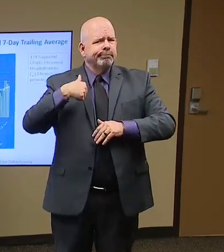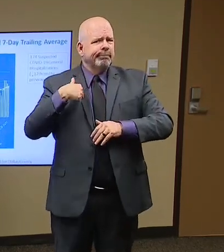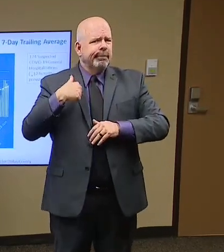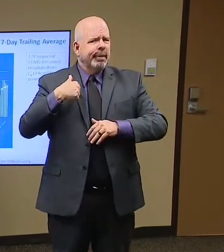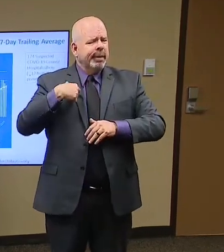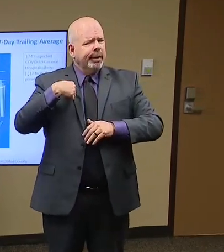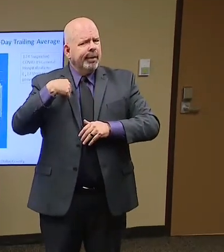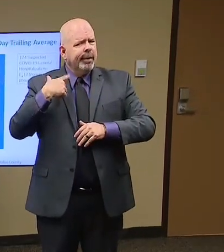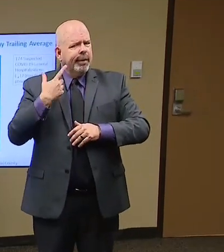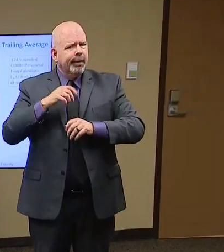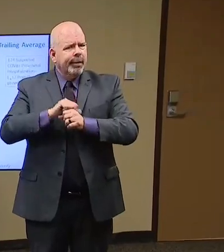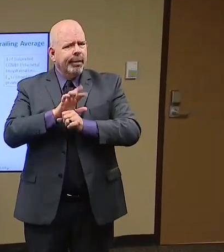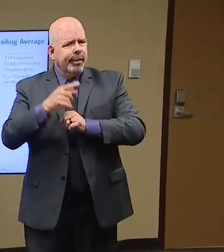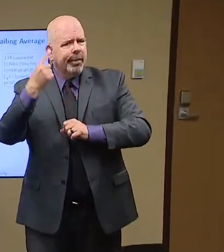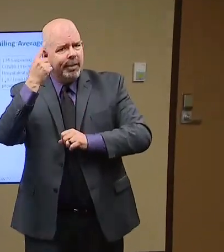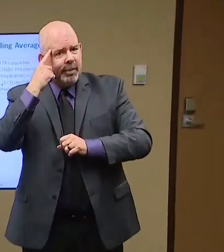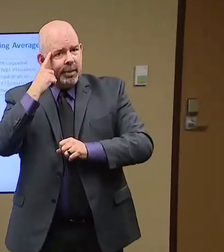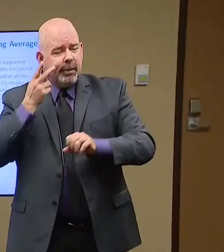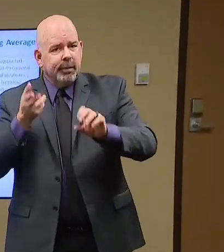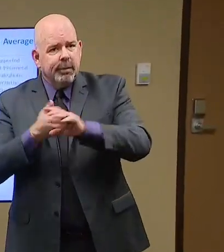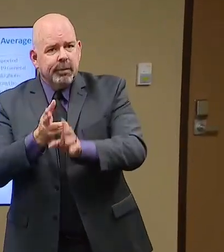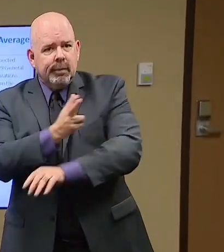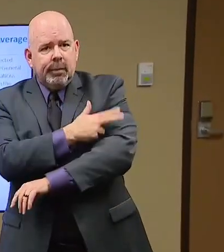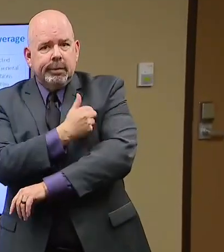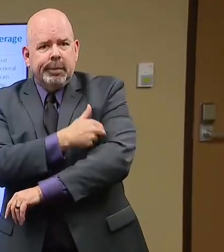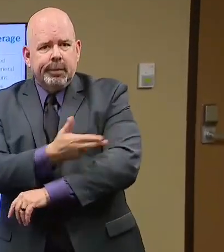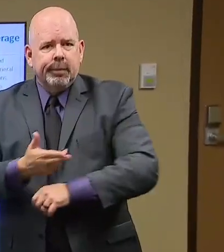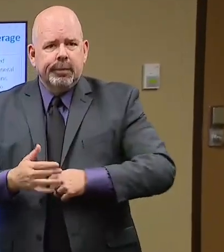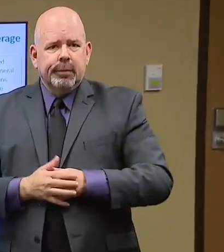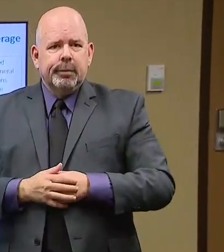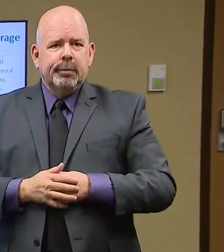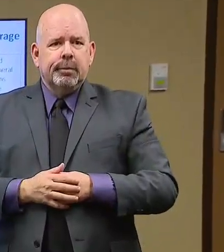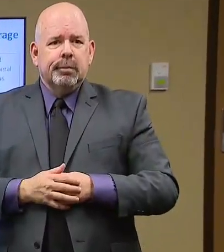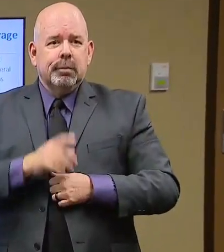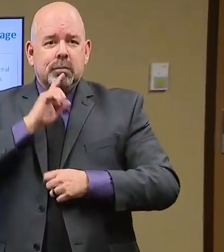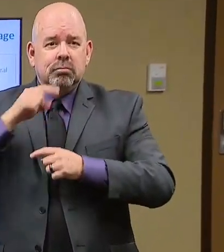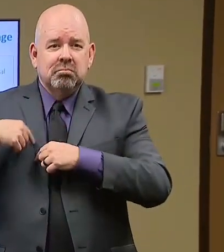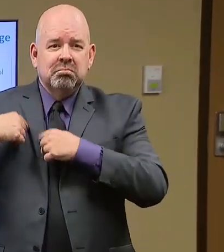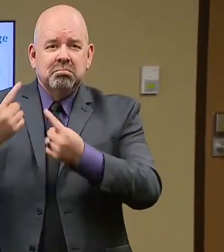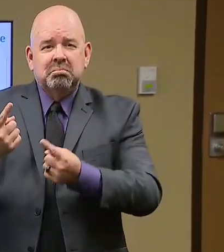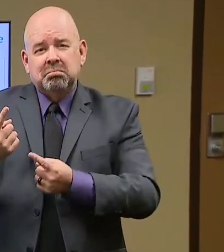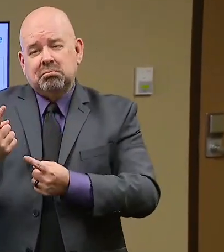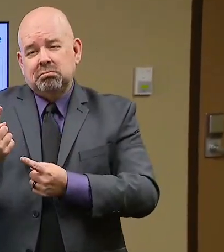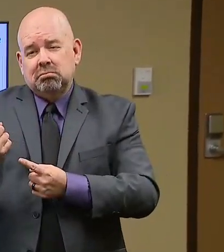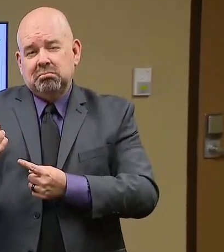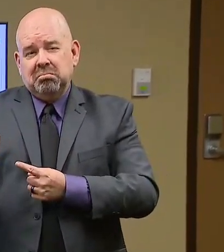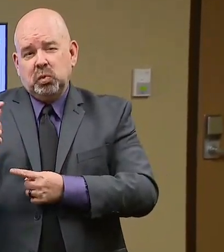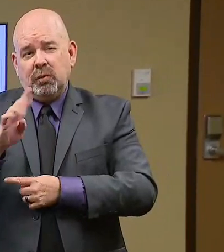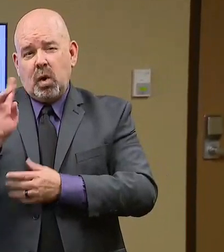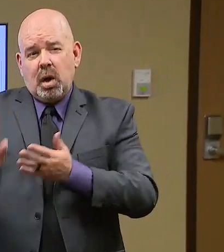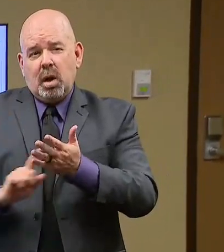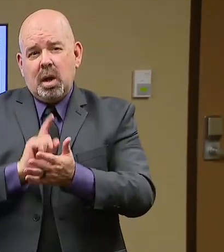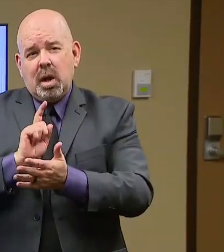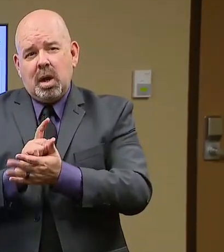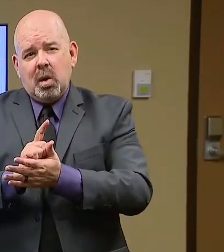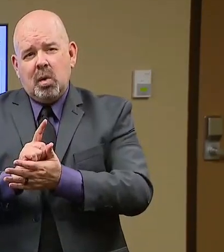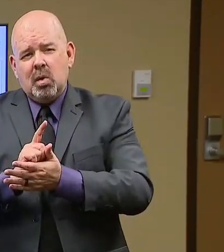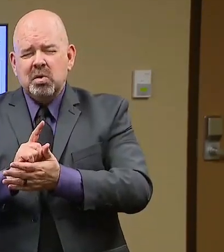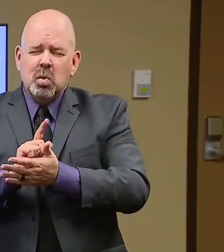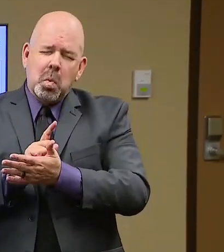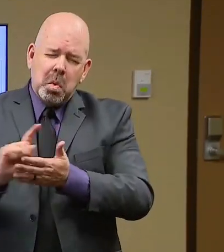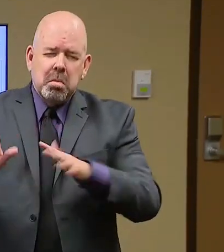within the last 24 hours. Again, the last week, you can see a couple of our highest days ever,